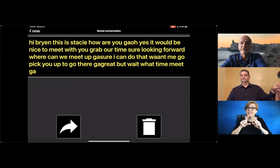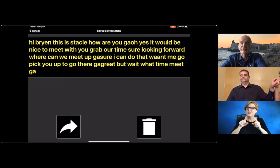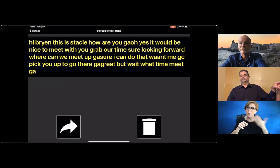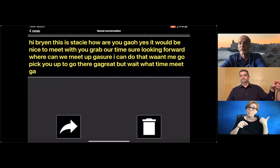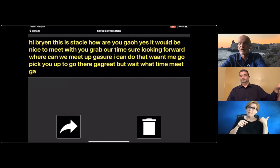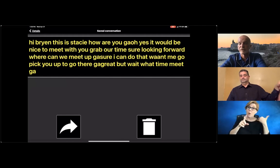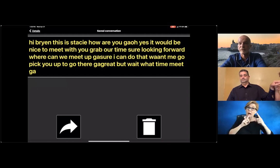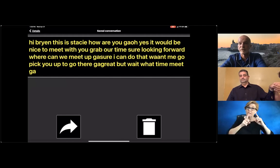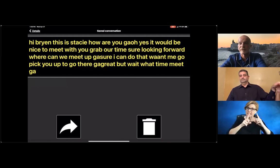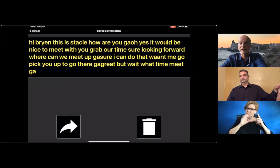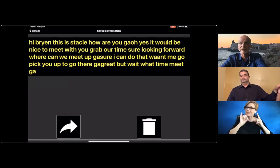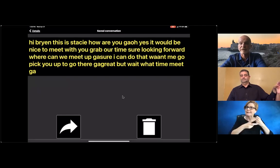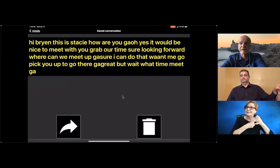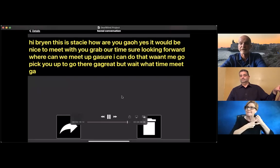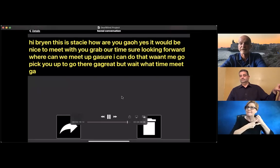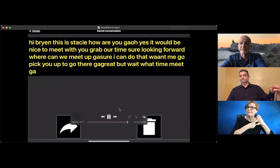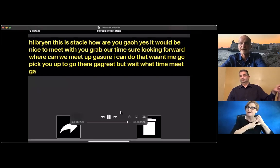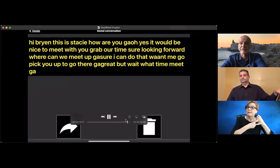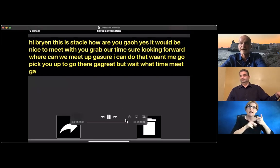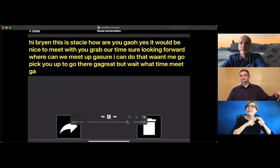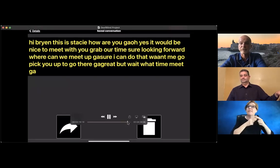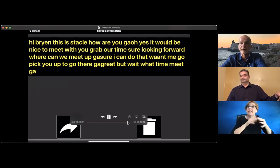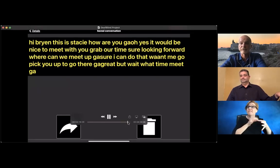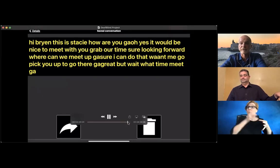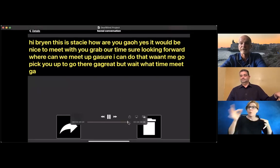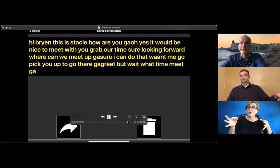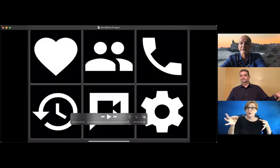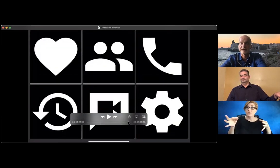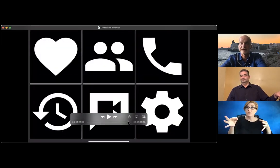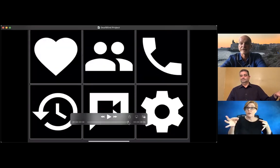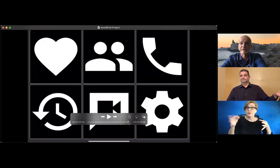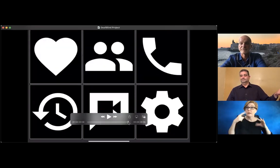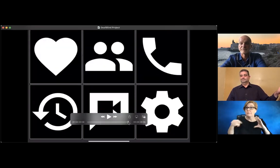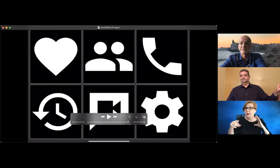You can forward when you save and then decide what you want to do with it.